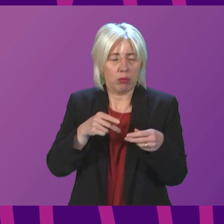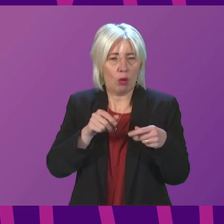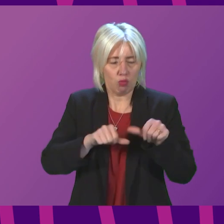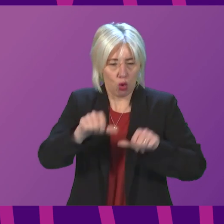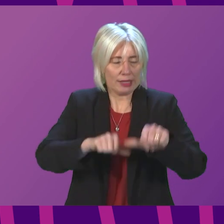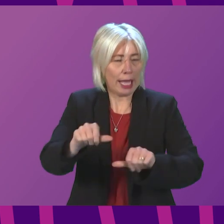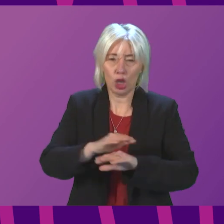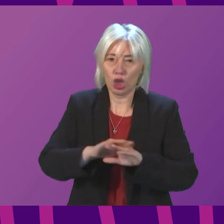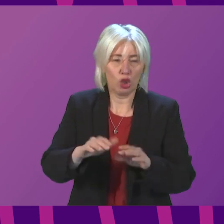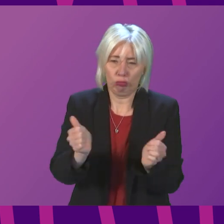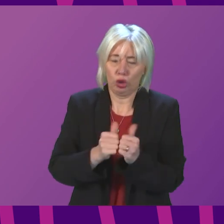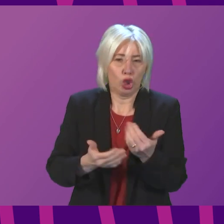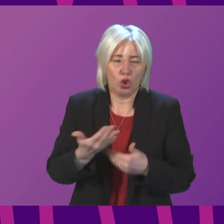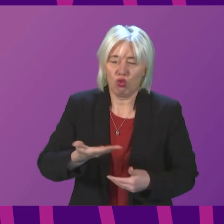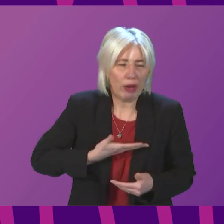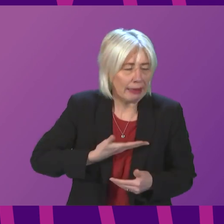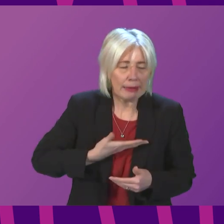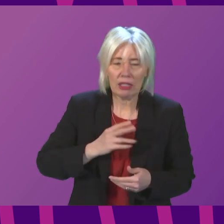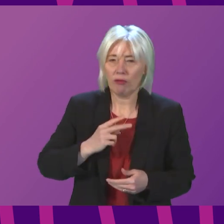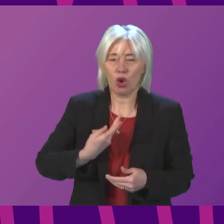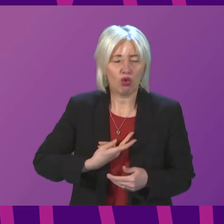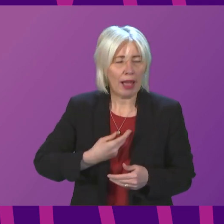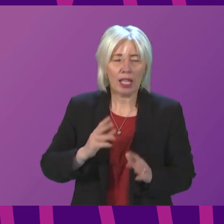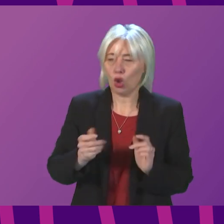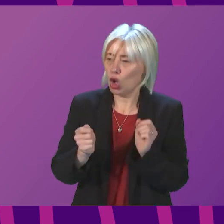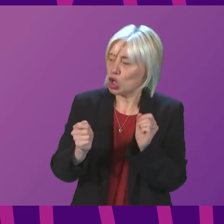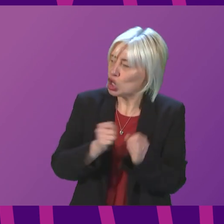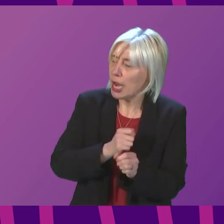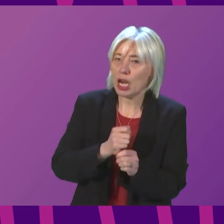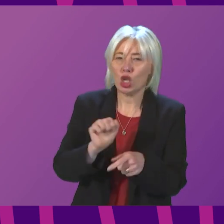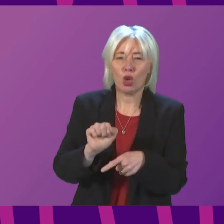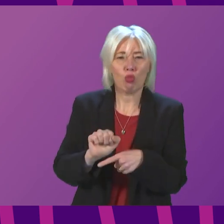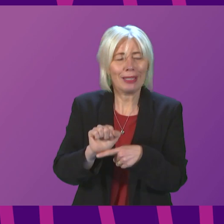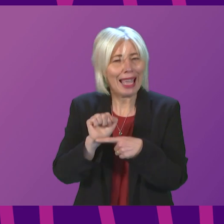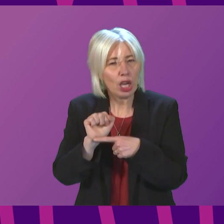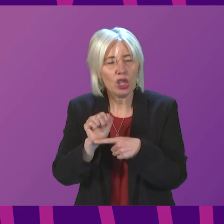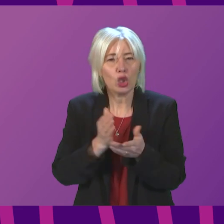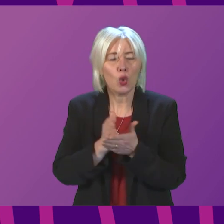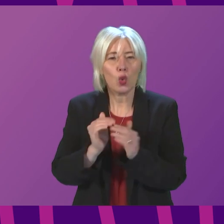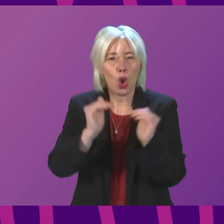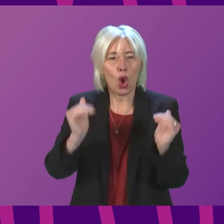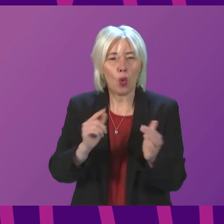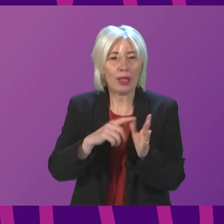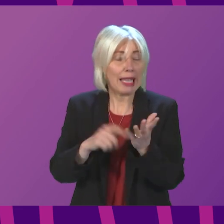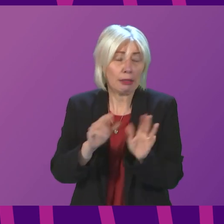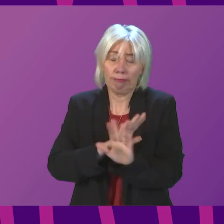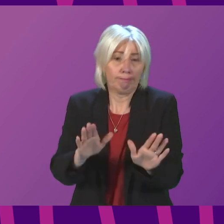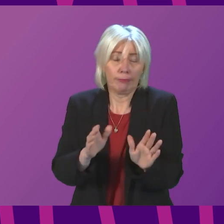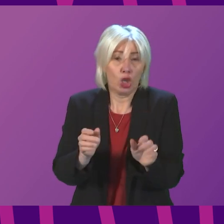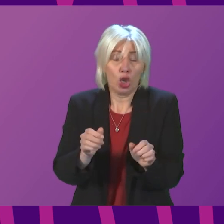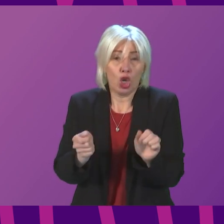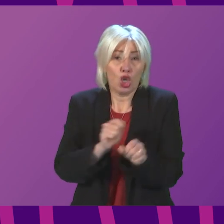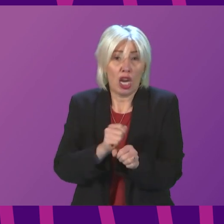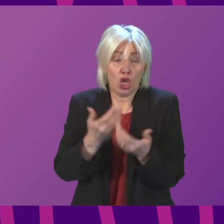any new rights on trans people, nor does it change any of the existing protections in the Equality Act. It does not change the current